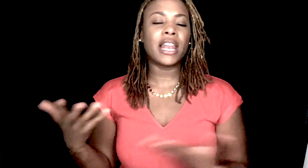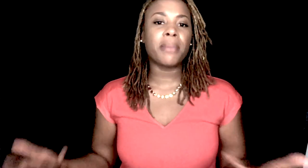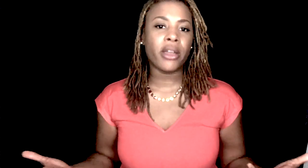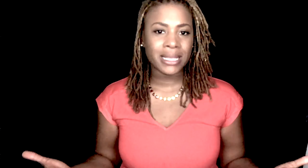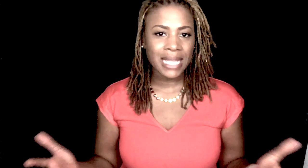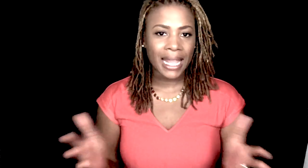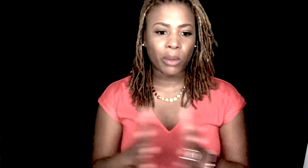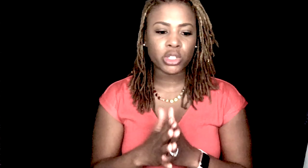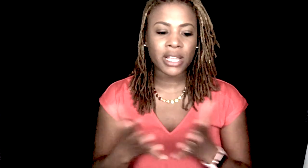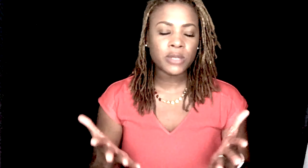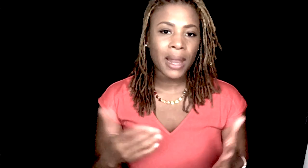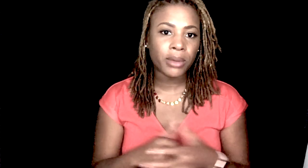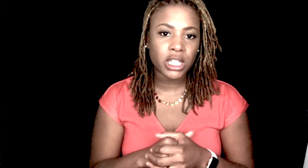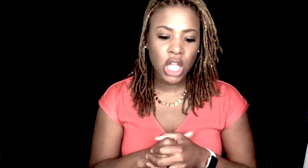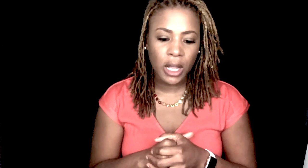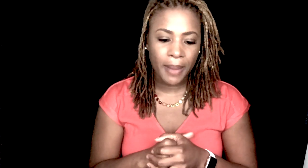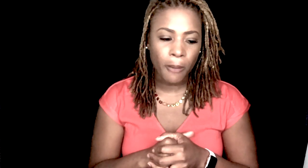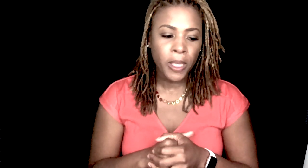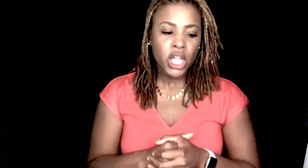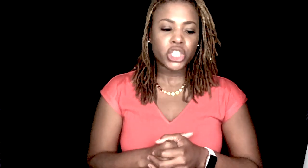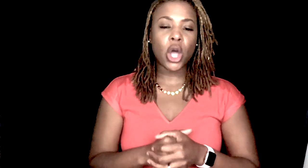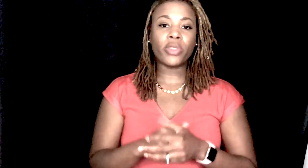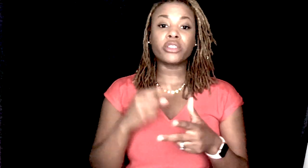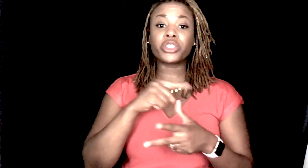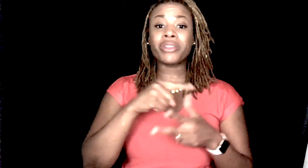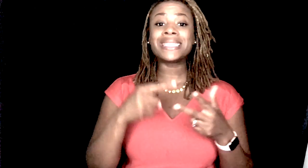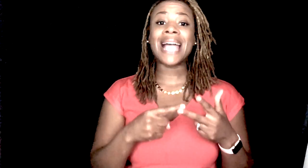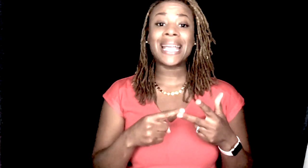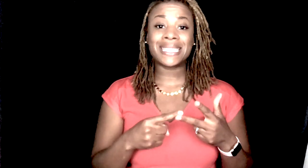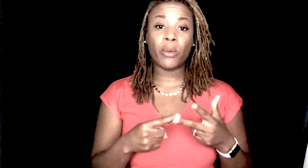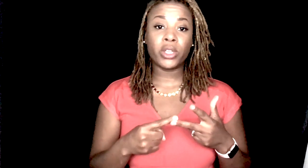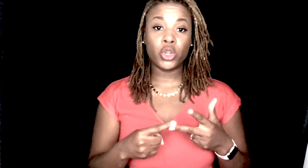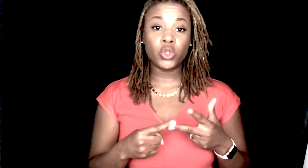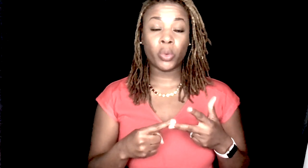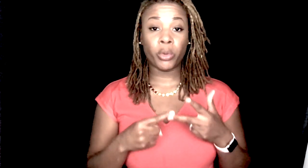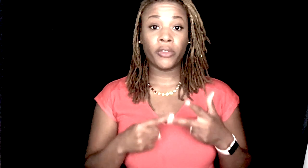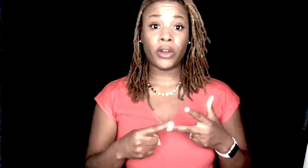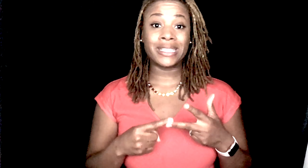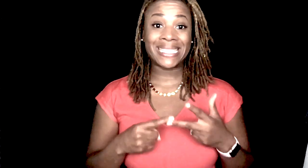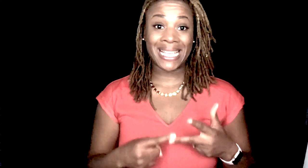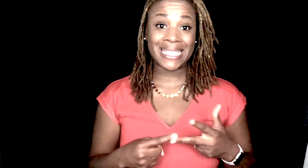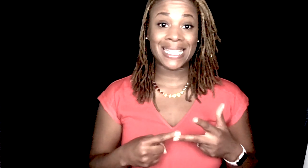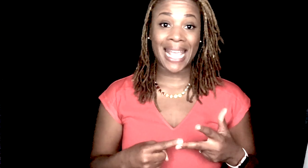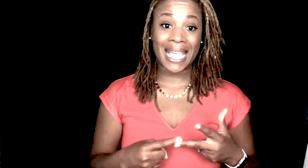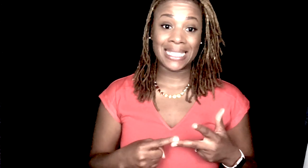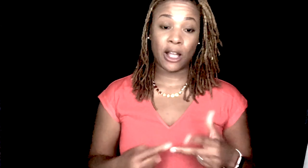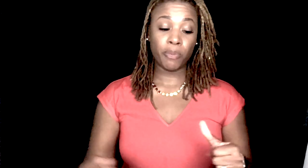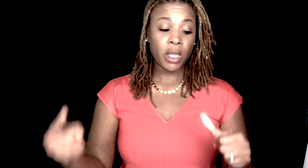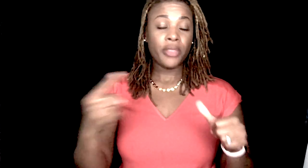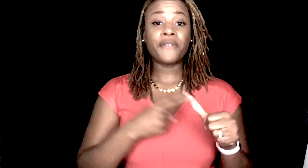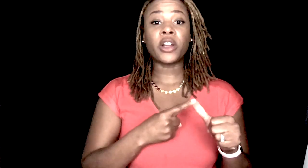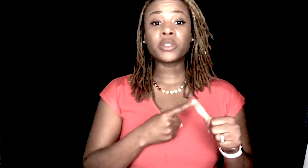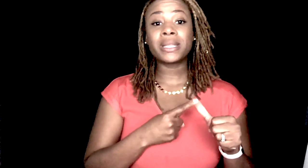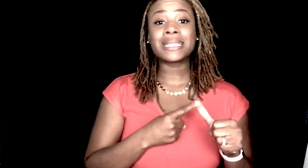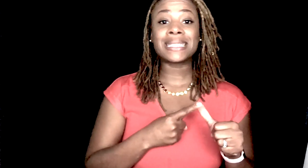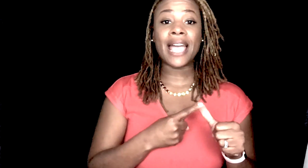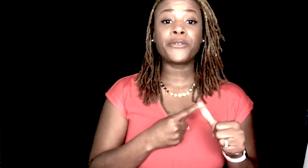American Sign Language? So, that's what I'm going to talk about. So, there's three signs that we use when we're referring to tense in ASL. The first one is the sign for